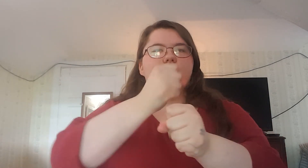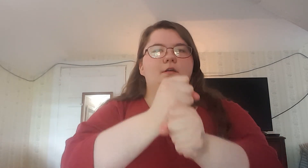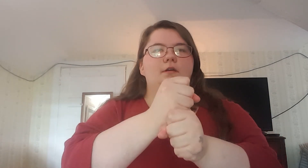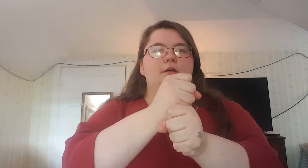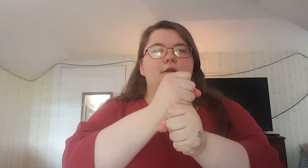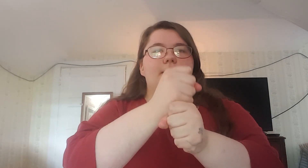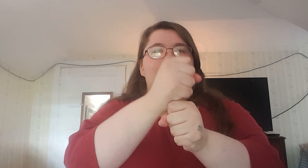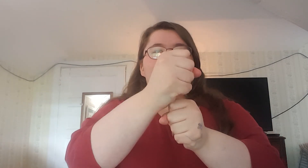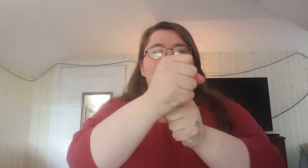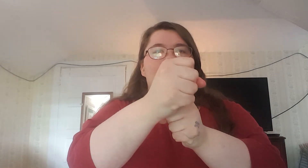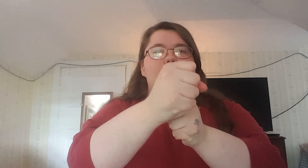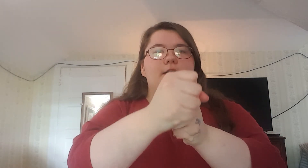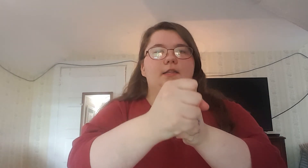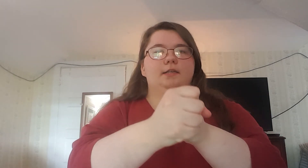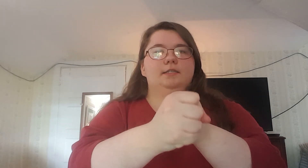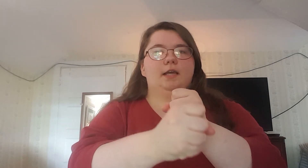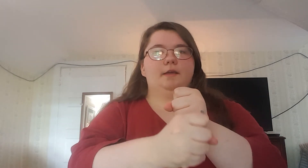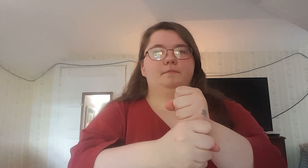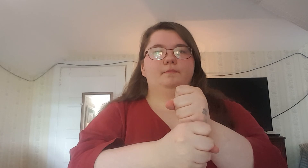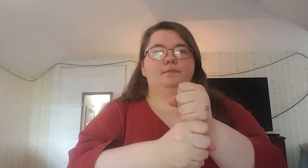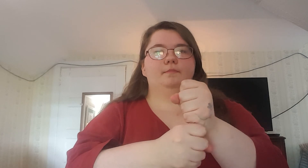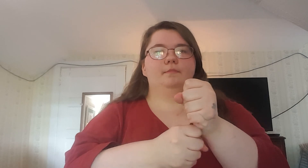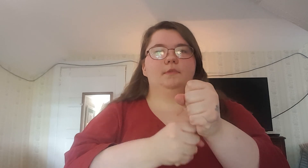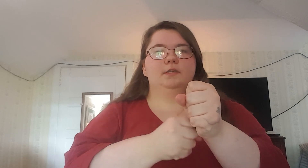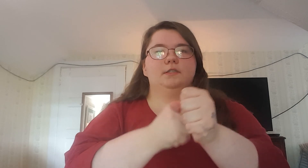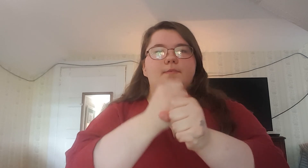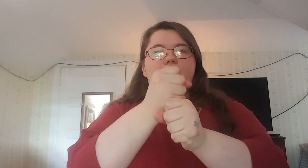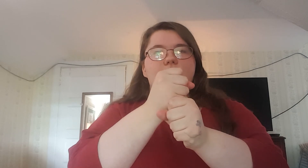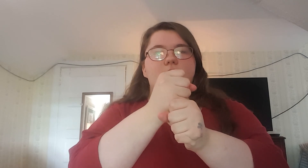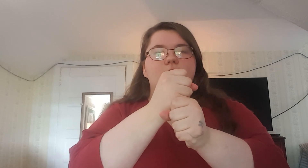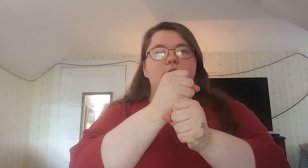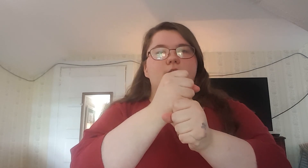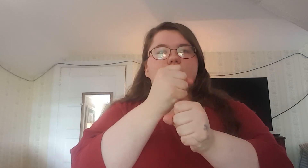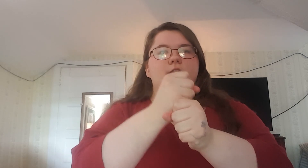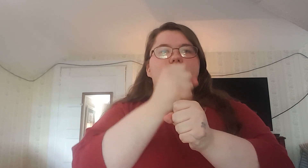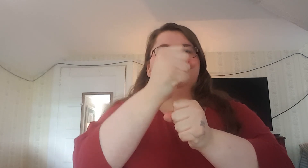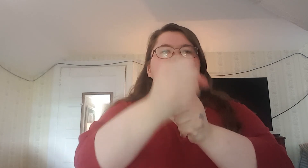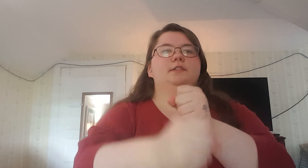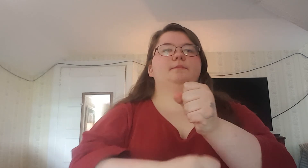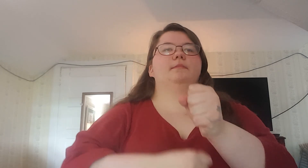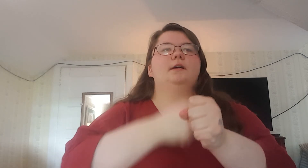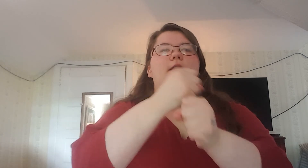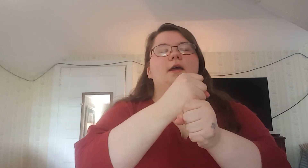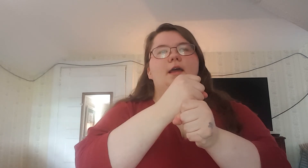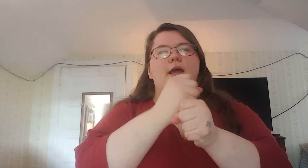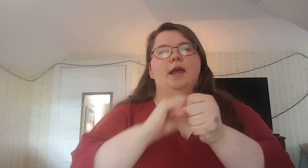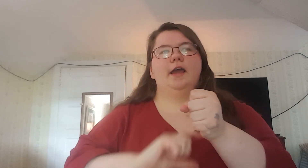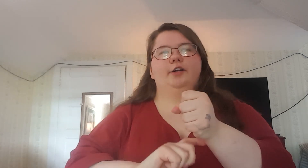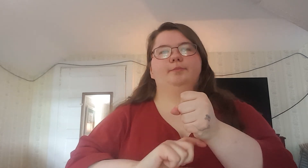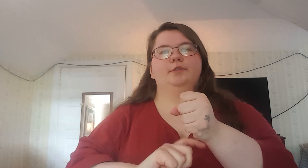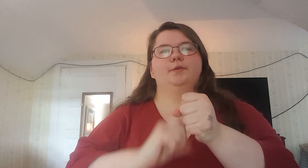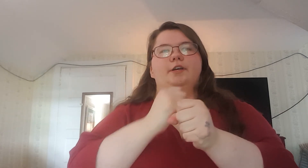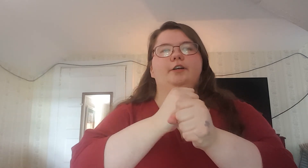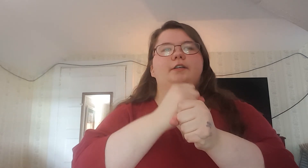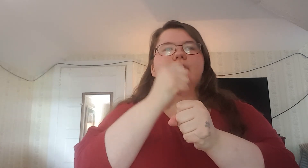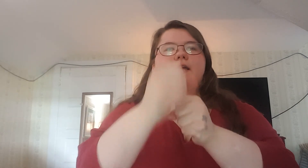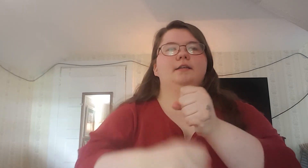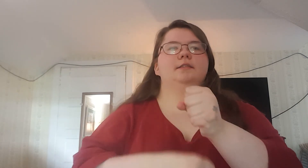And you're staying in the same spot, just leaving some air between your hands.